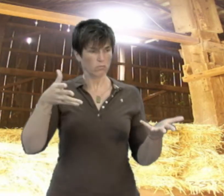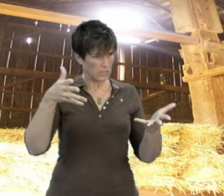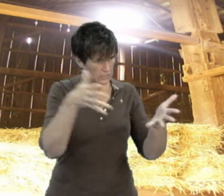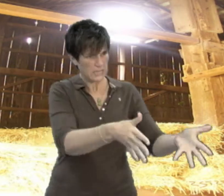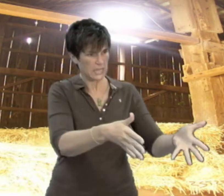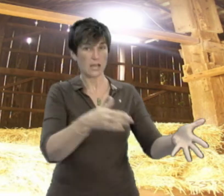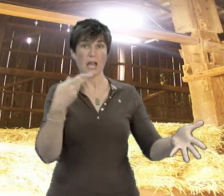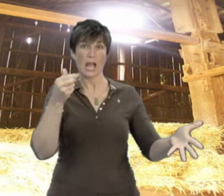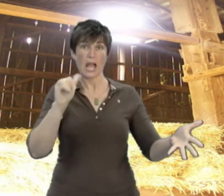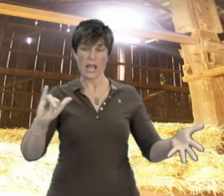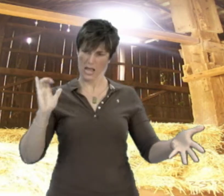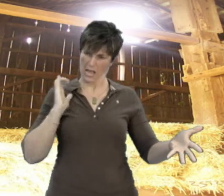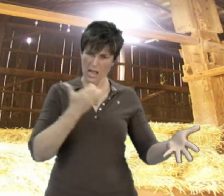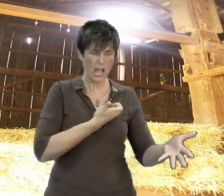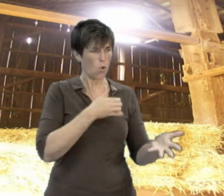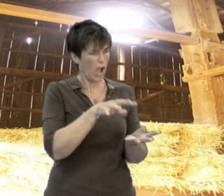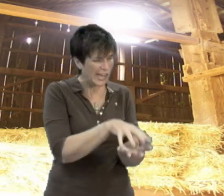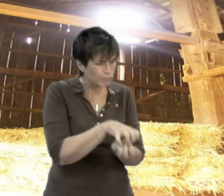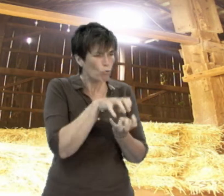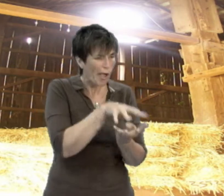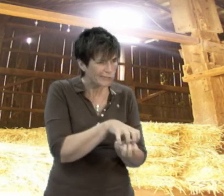Go and leave that hay for us to eat.